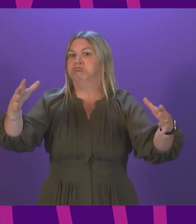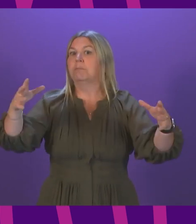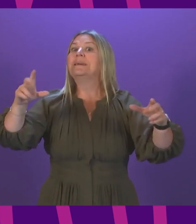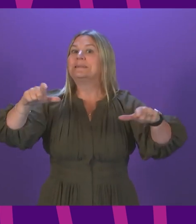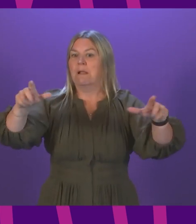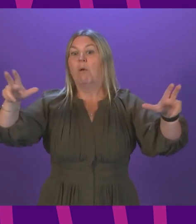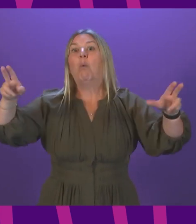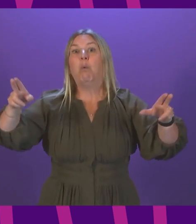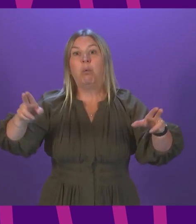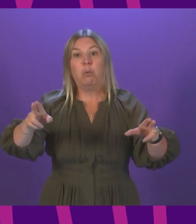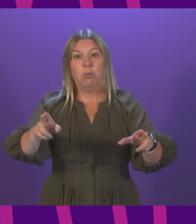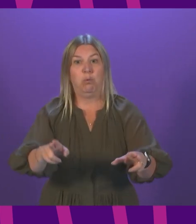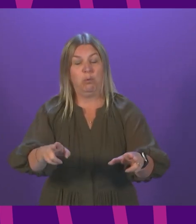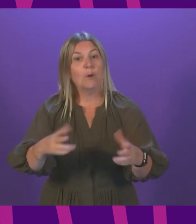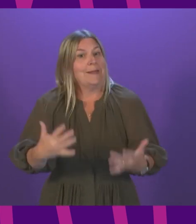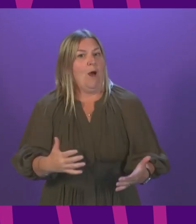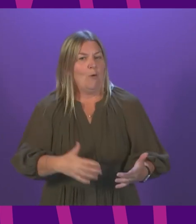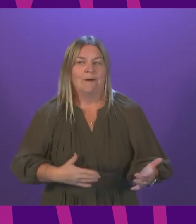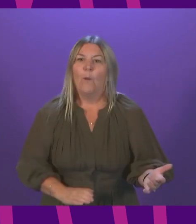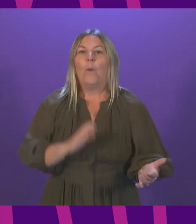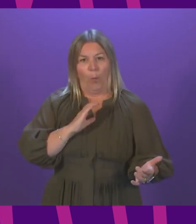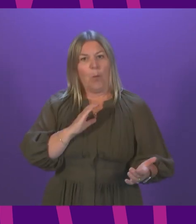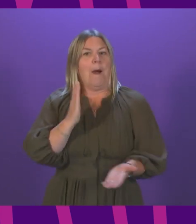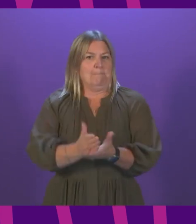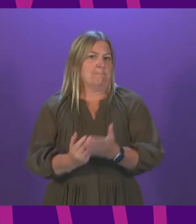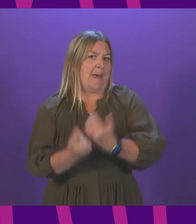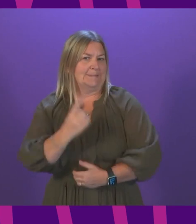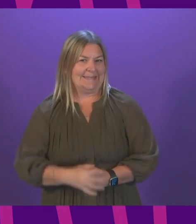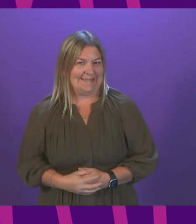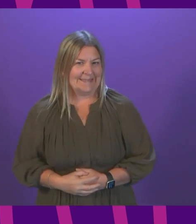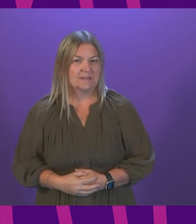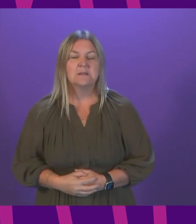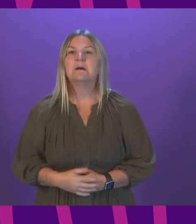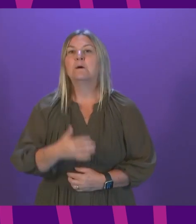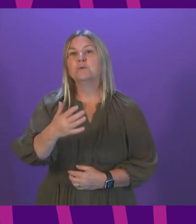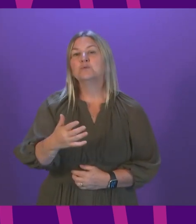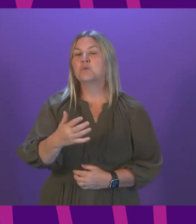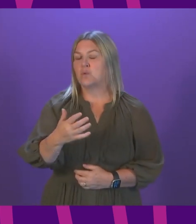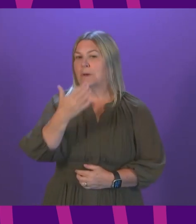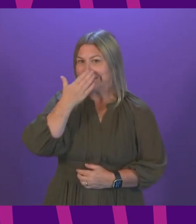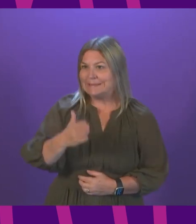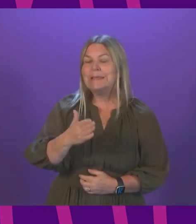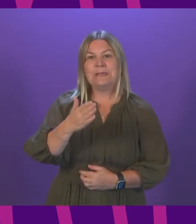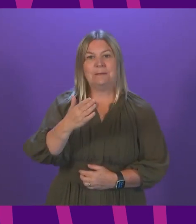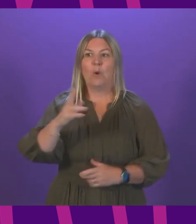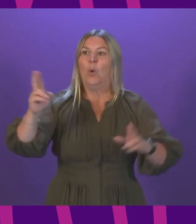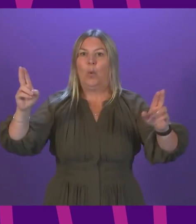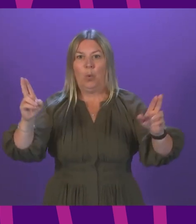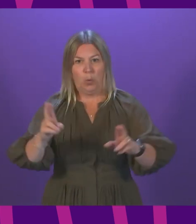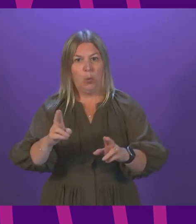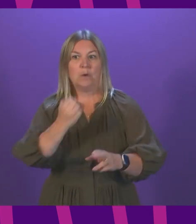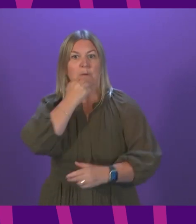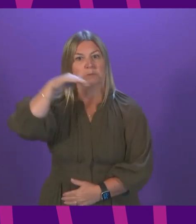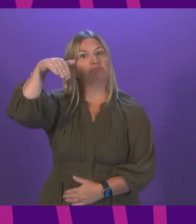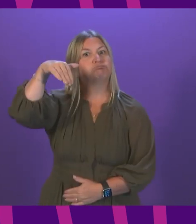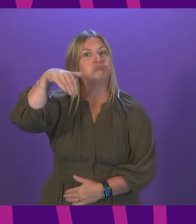I am even more confident about that now. The early signs I spoke about last week have become much firmer over the past